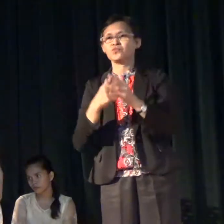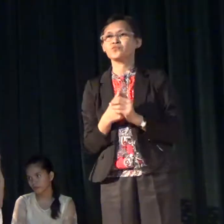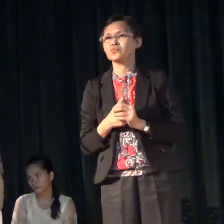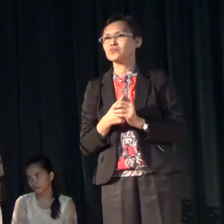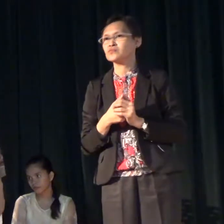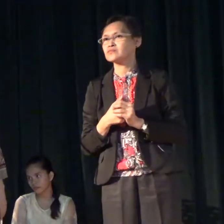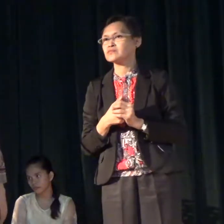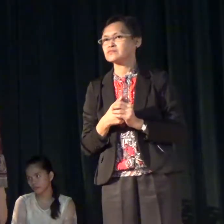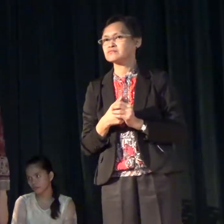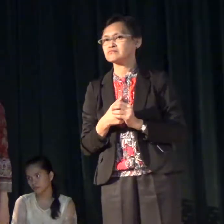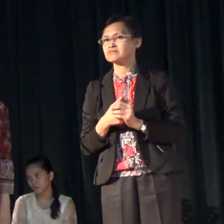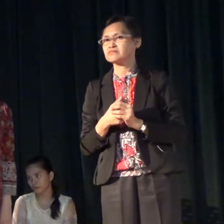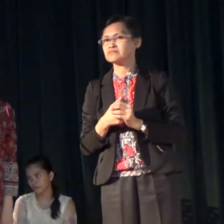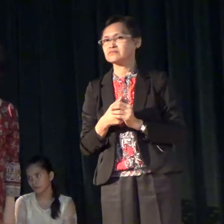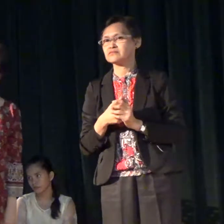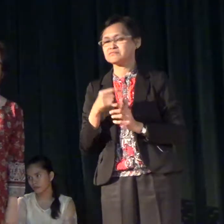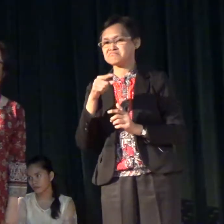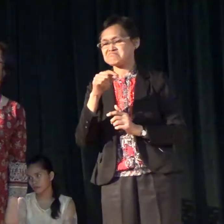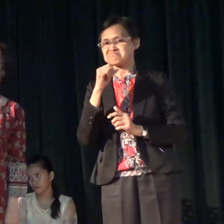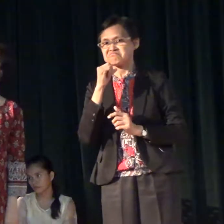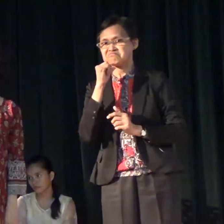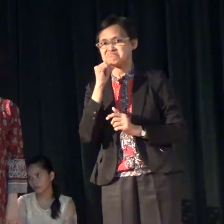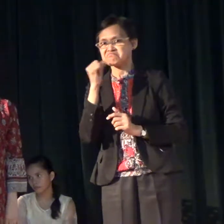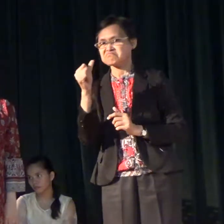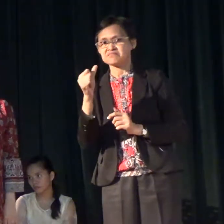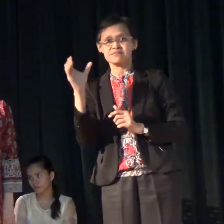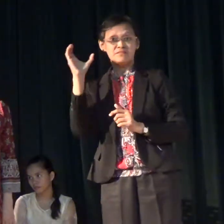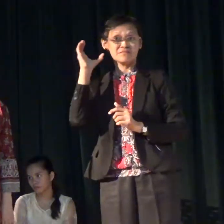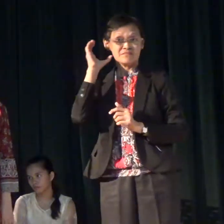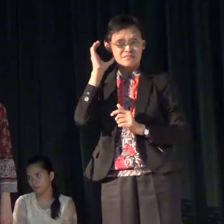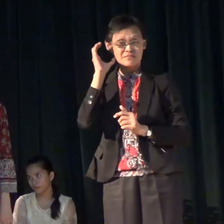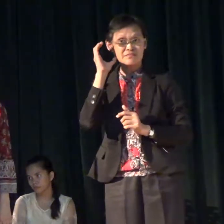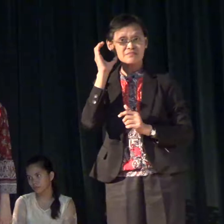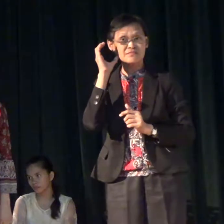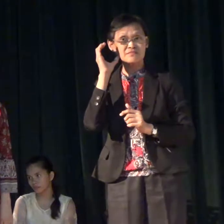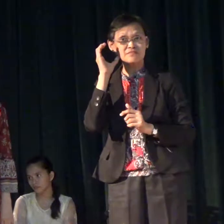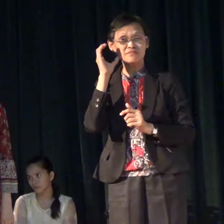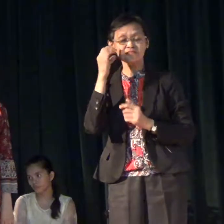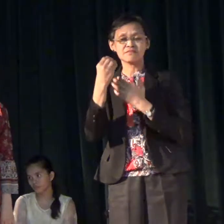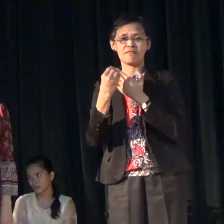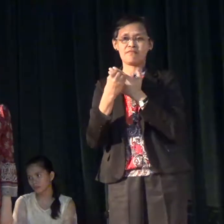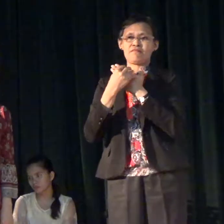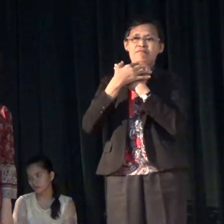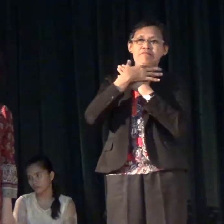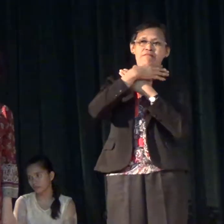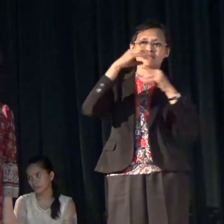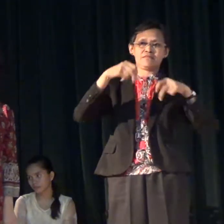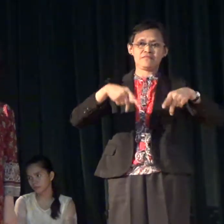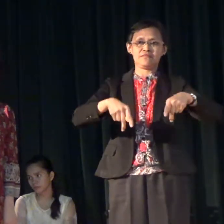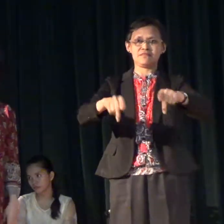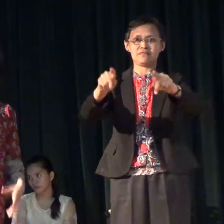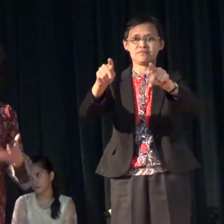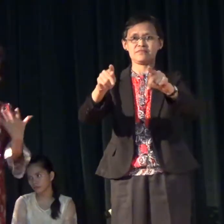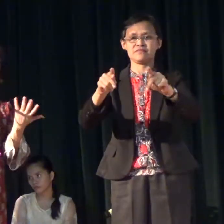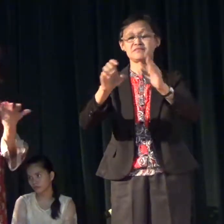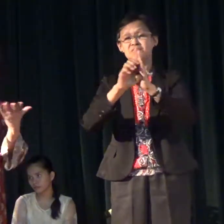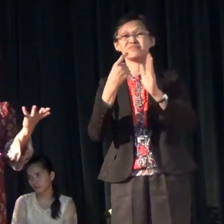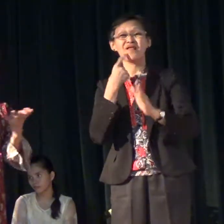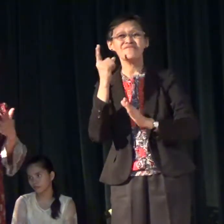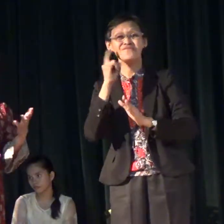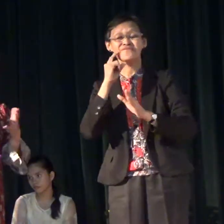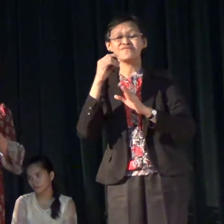when you're not able to hear will definitely that affect some of the opportunities that are